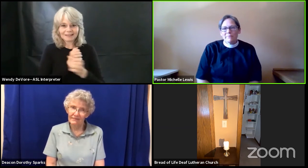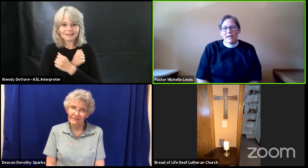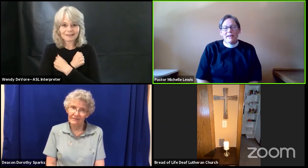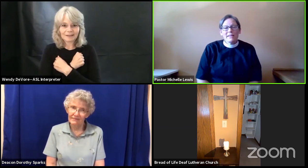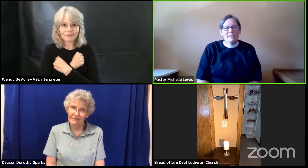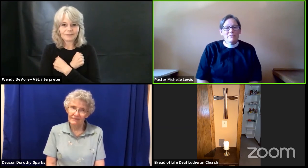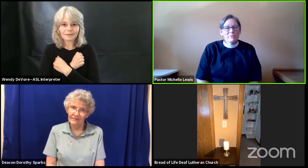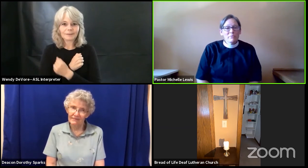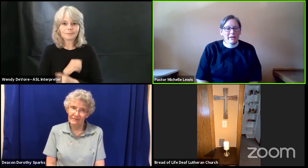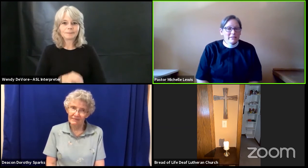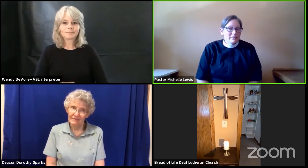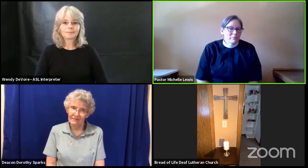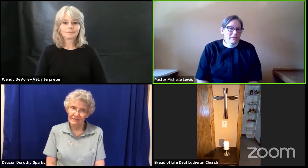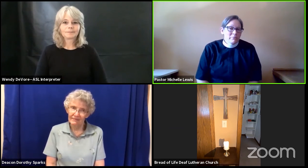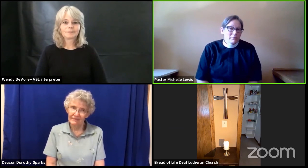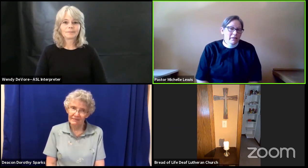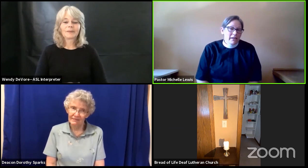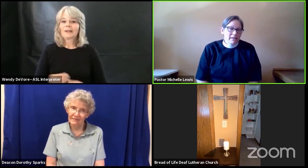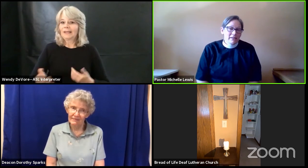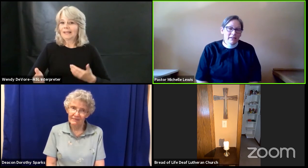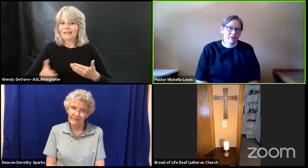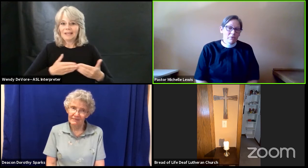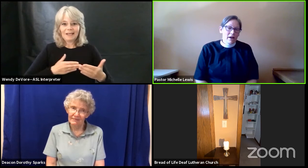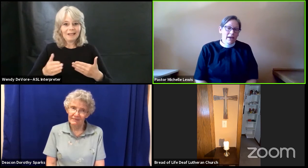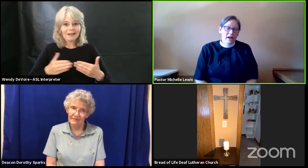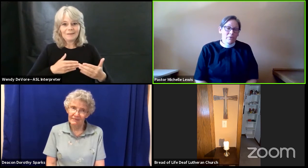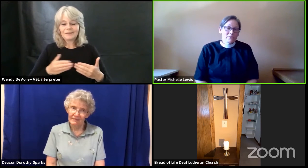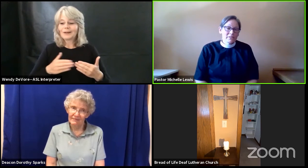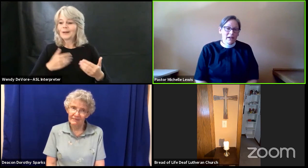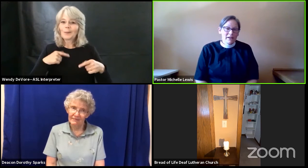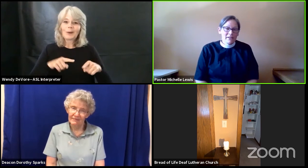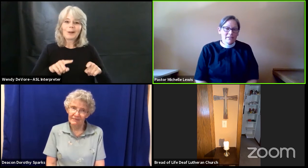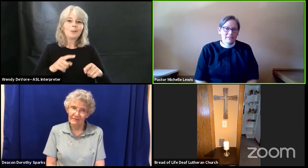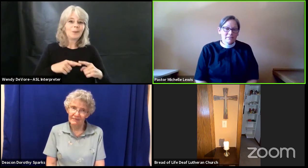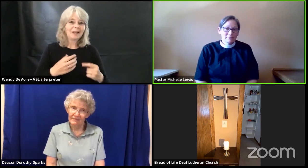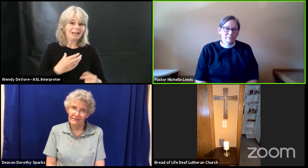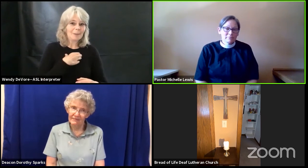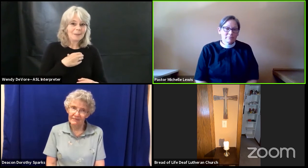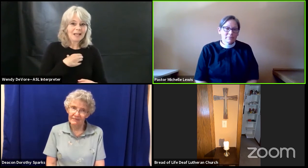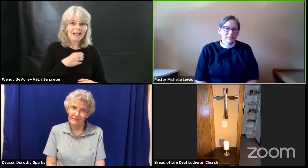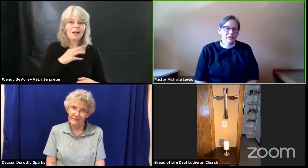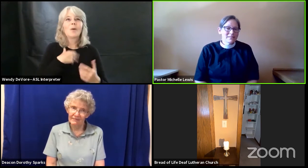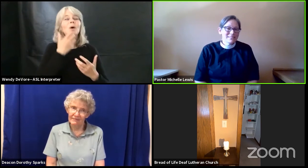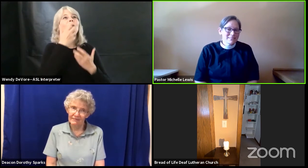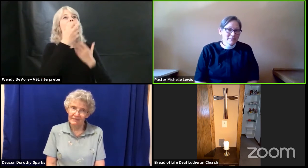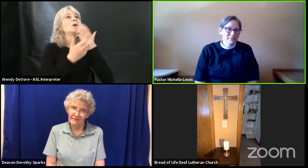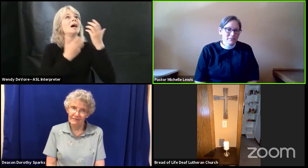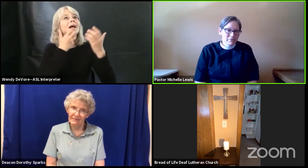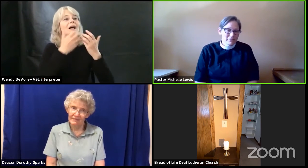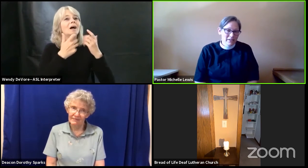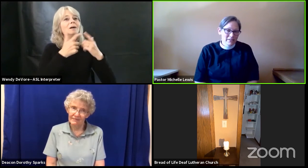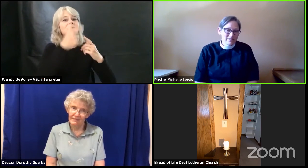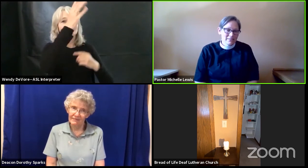and even when we complain and cry out to god god still loves us